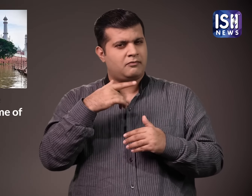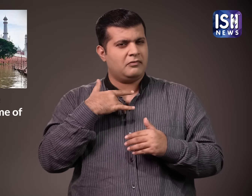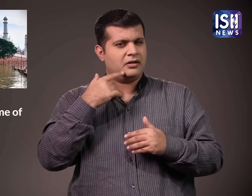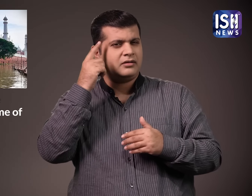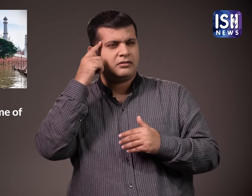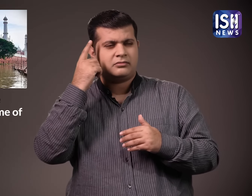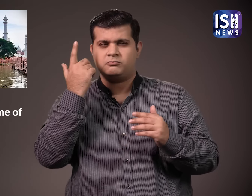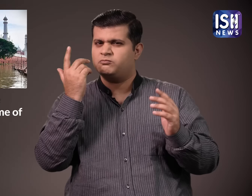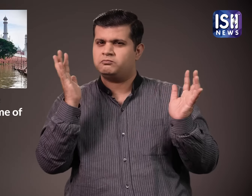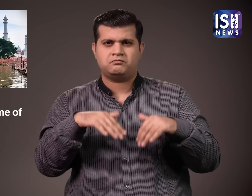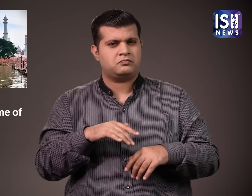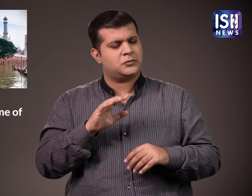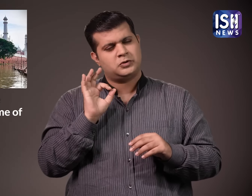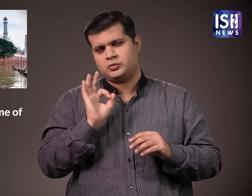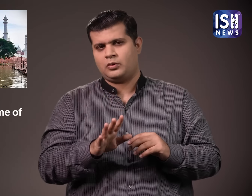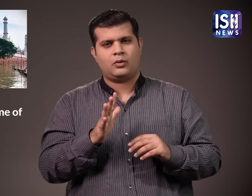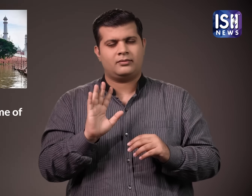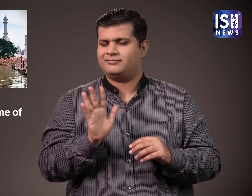Will it keep getting weak or stay the same?